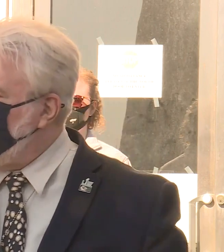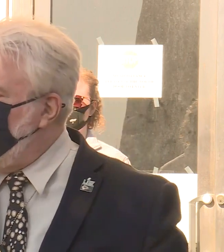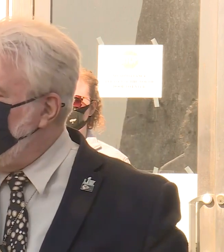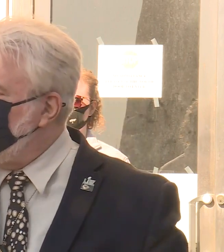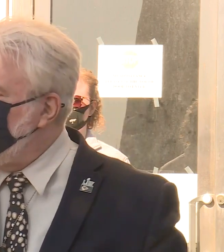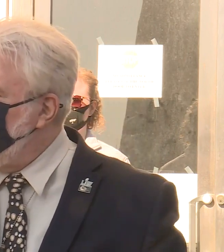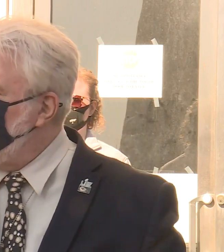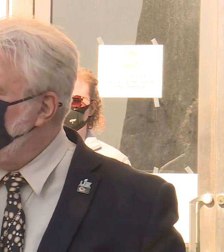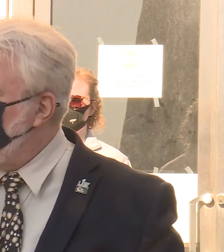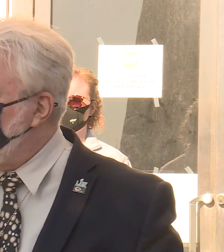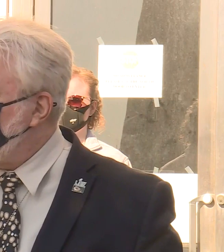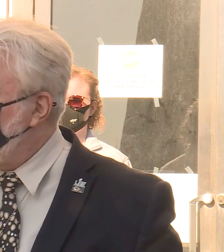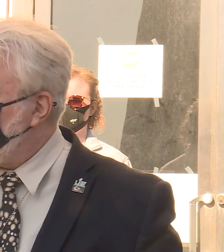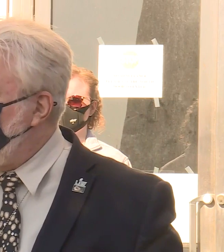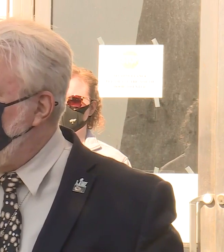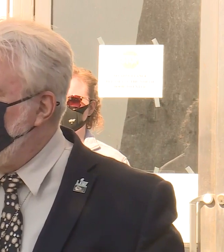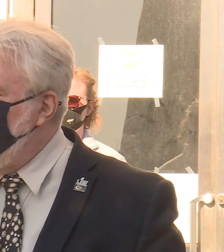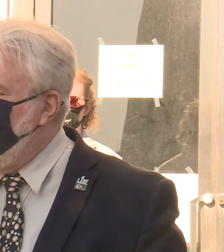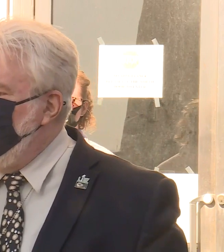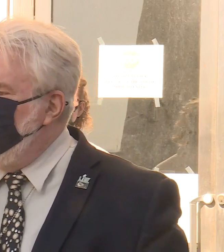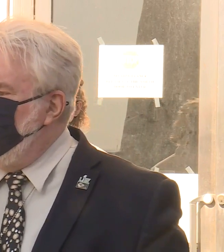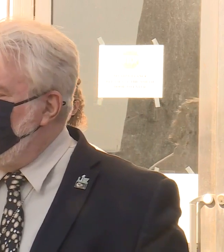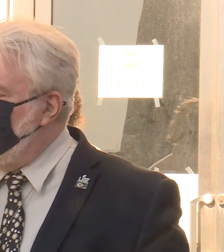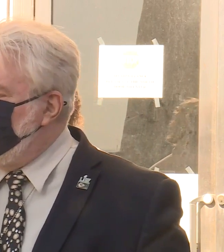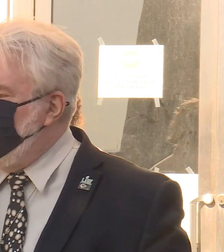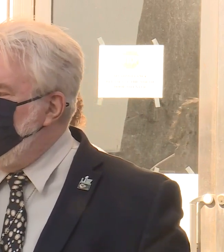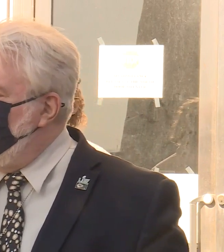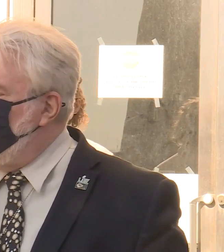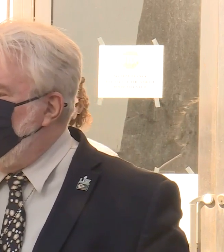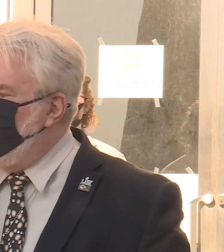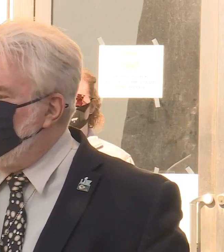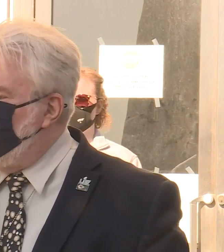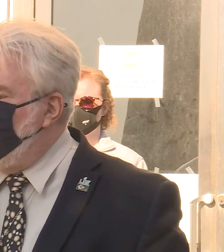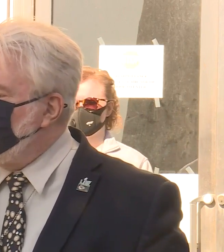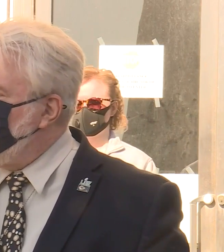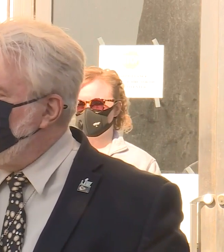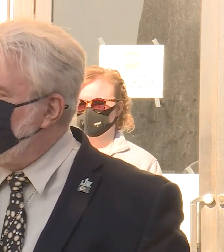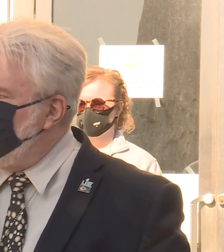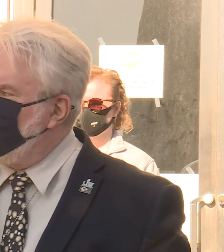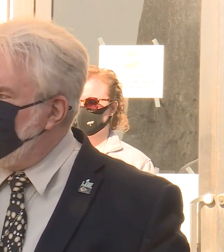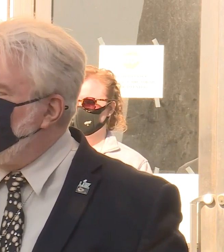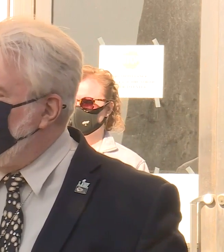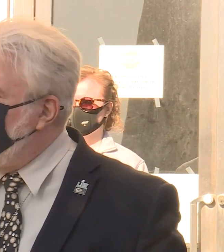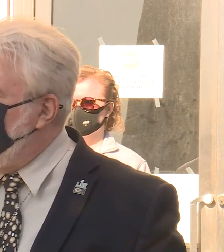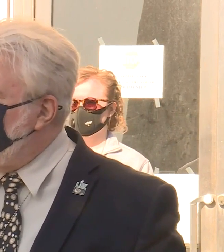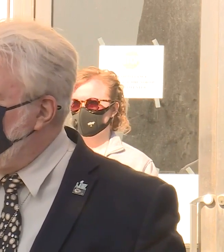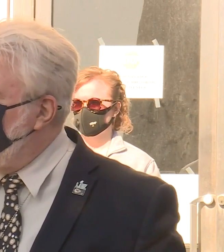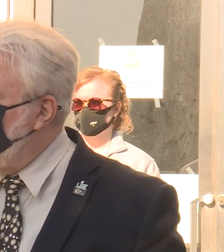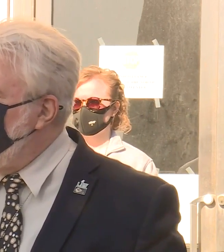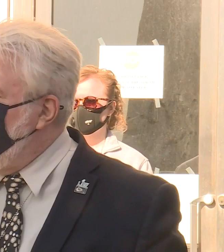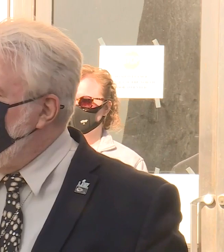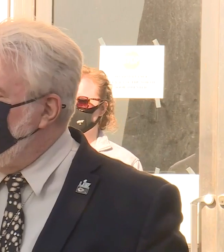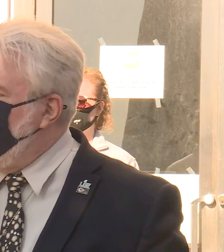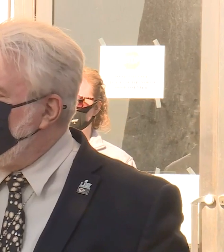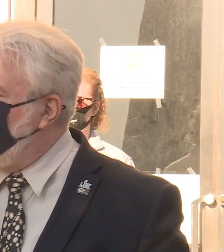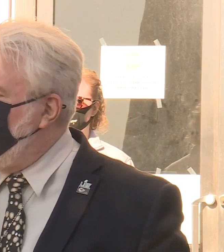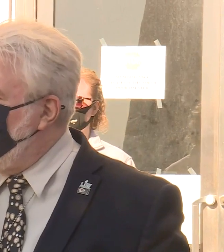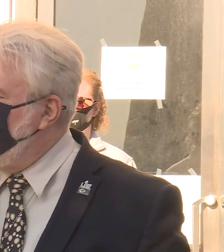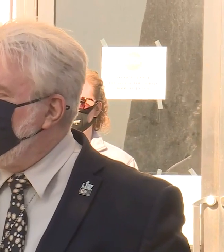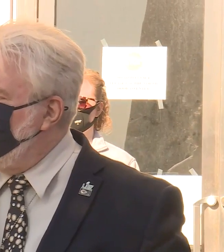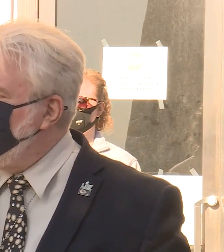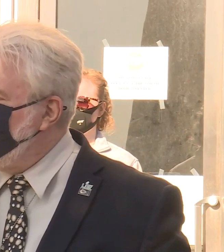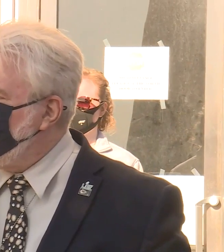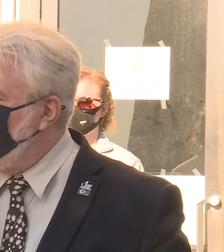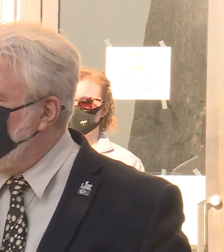virus out into the rest of the crowd. They're seeding by those groups that are coming together in that